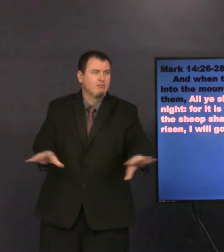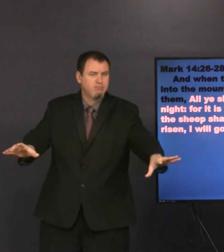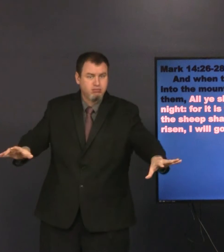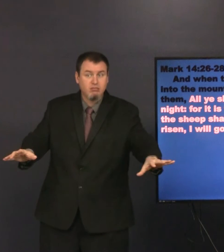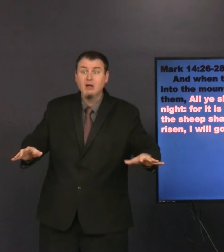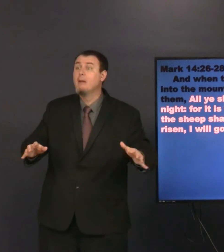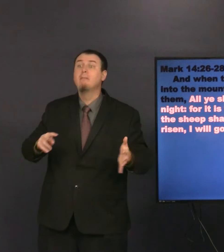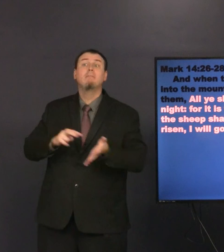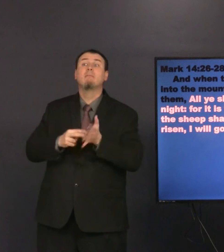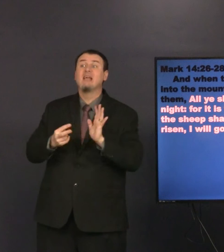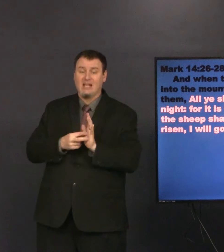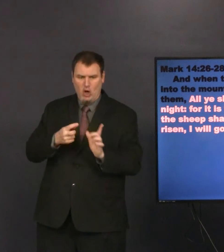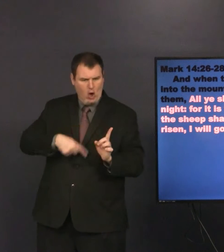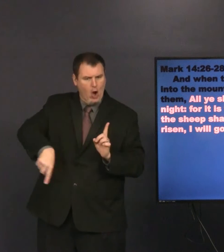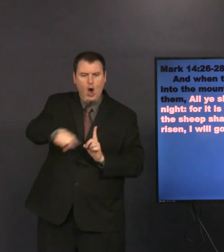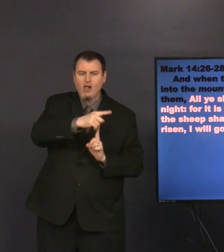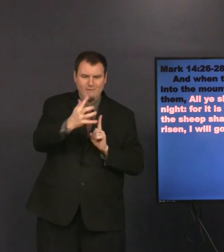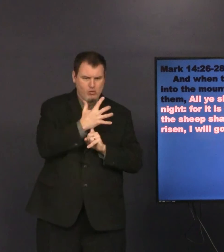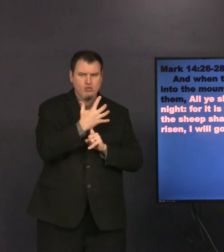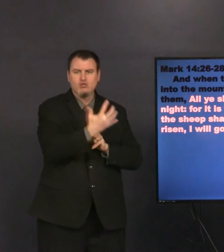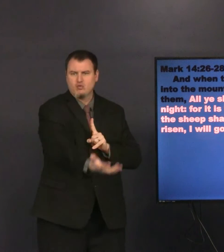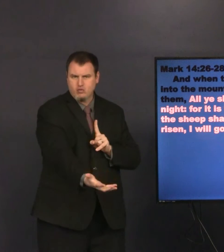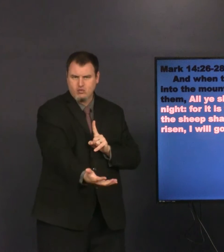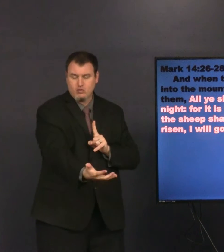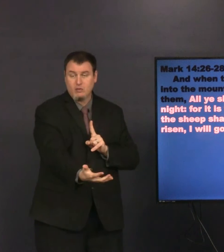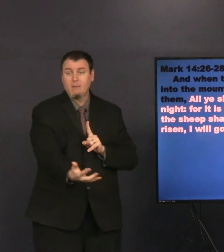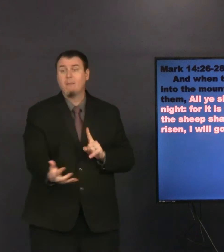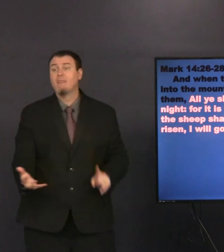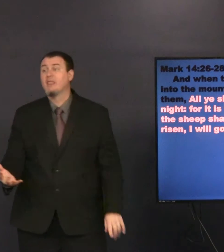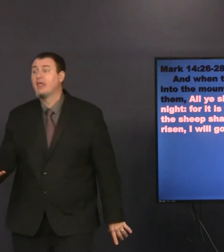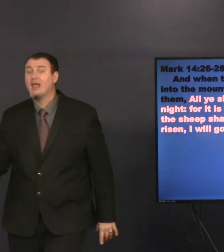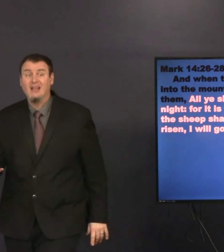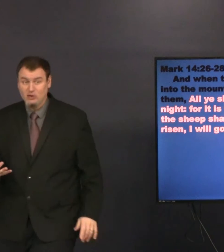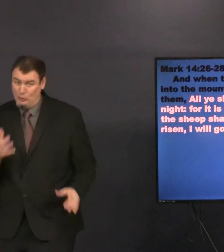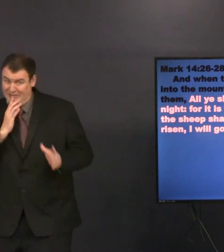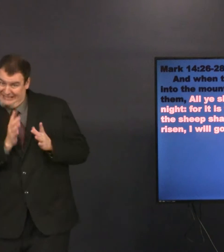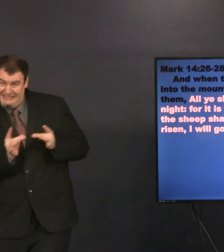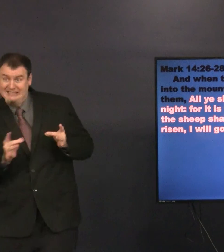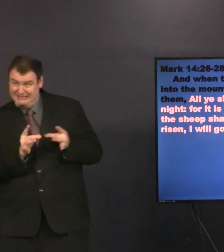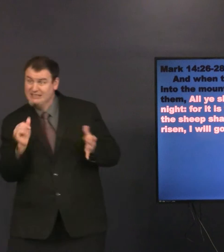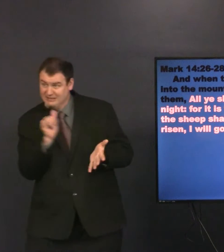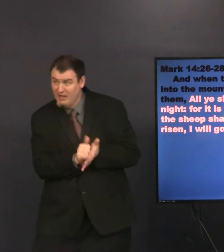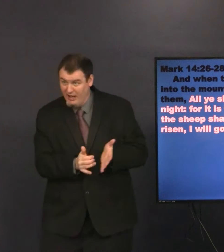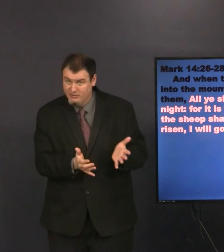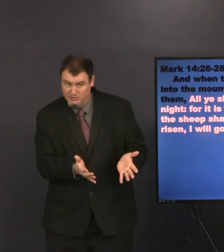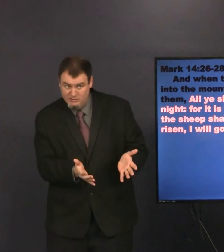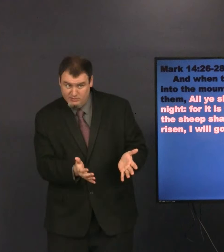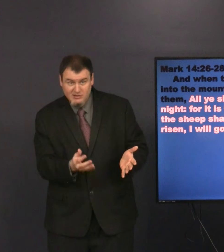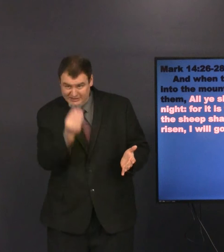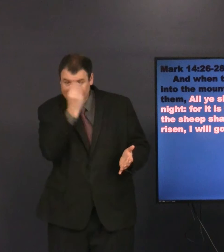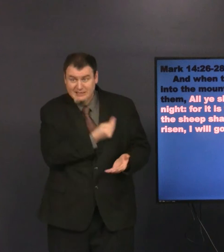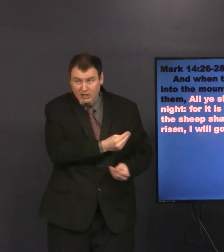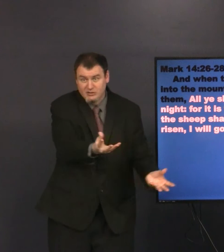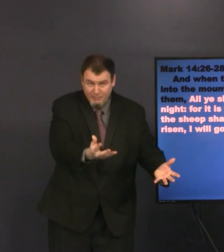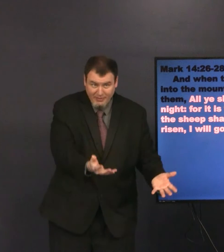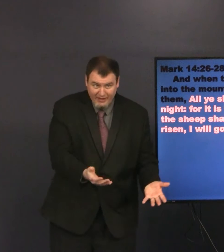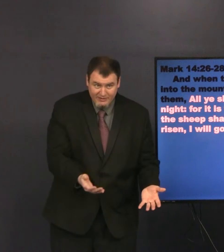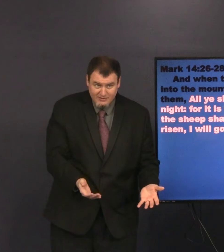if you smite the shepherd, the sheep will be scattered. But after that, so he's saying this, he's telling